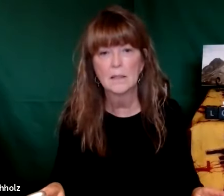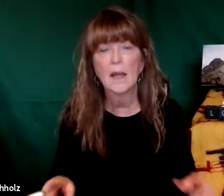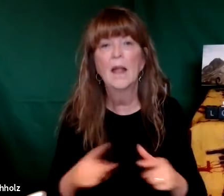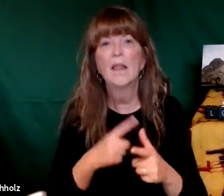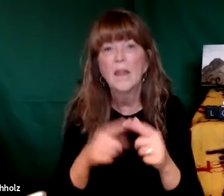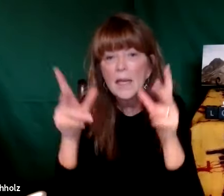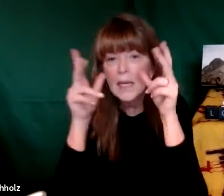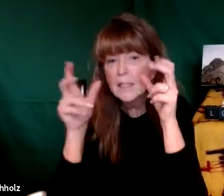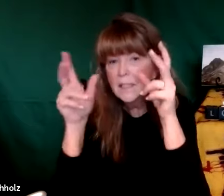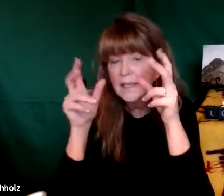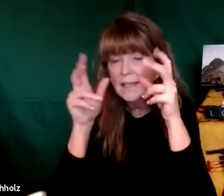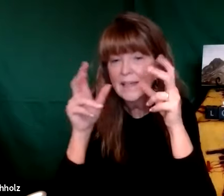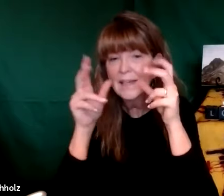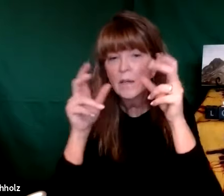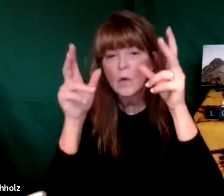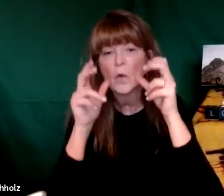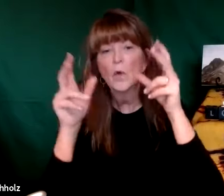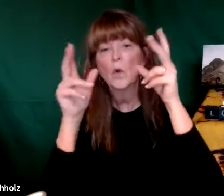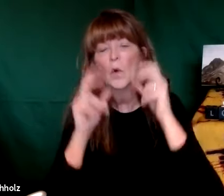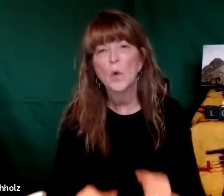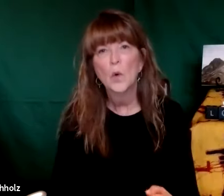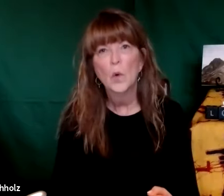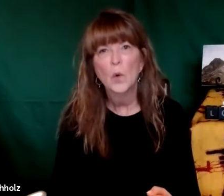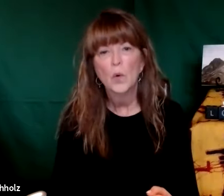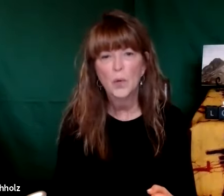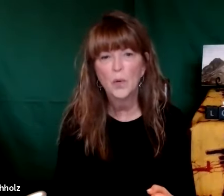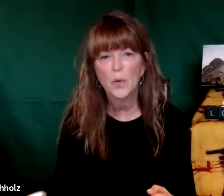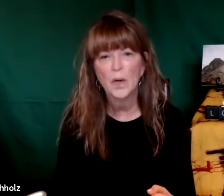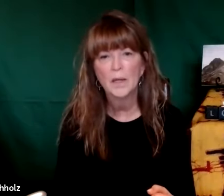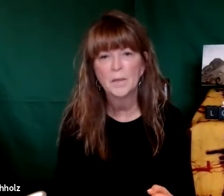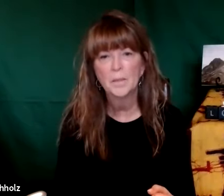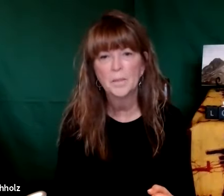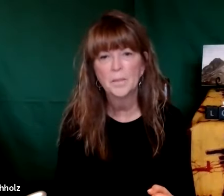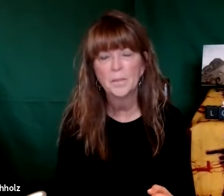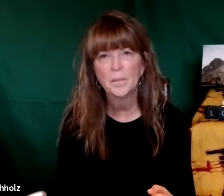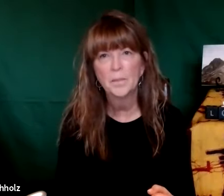and sheer silence and then listen listen